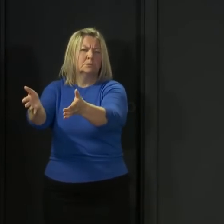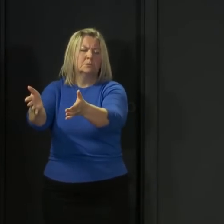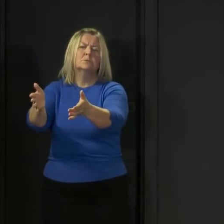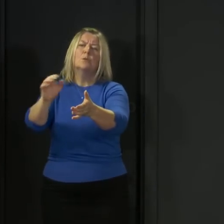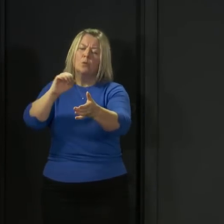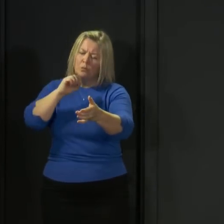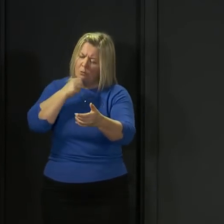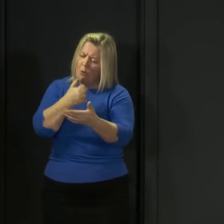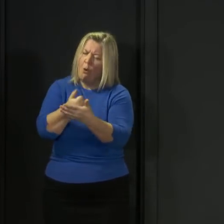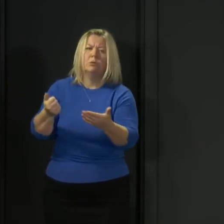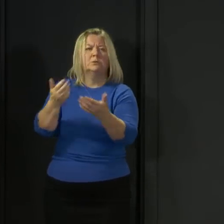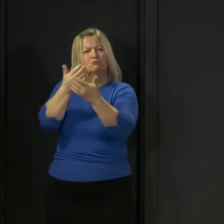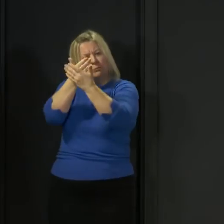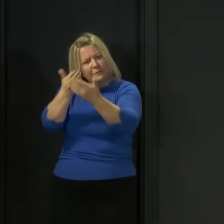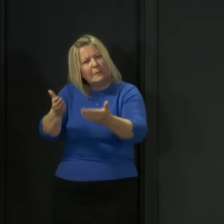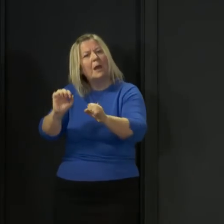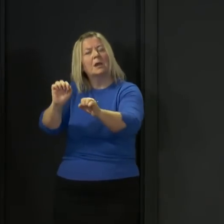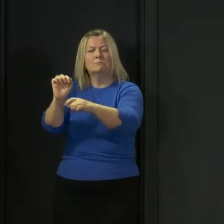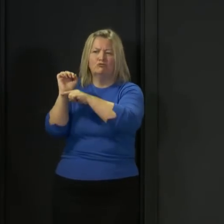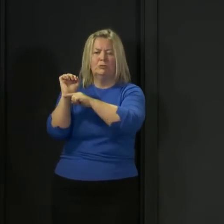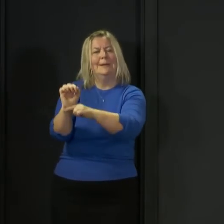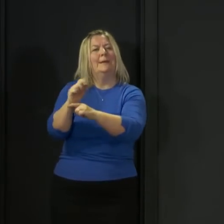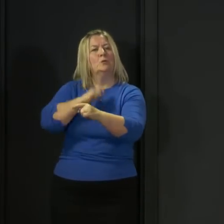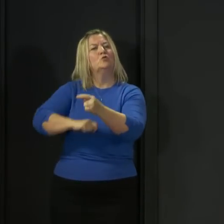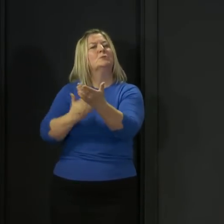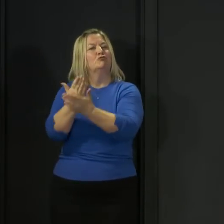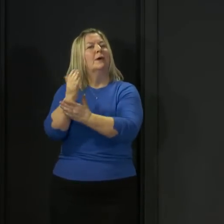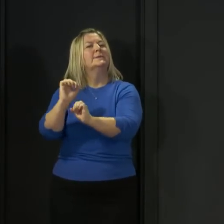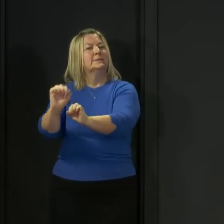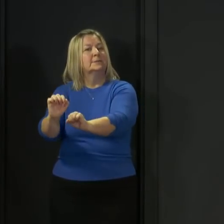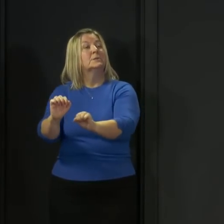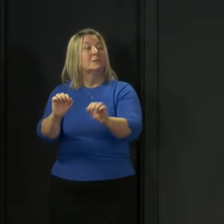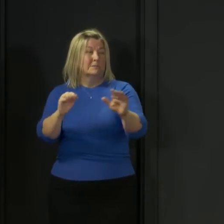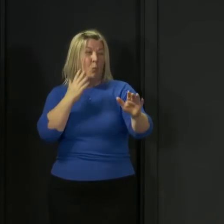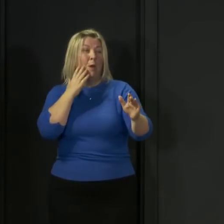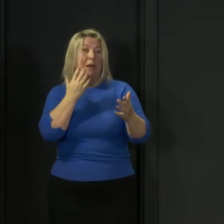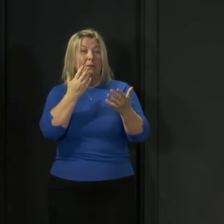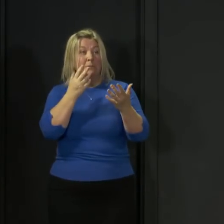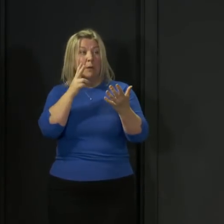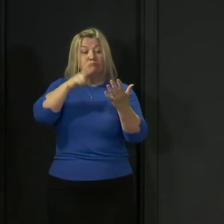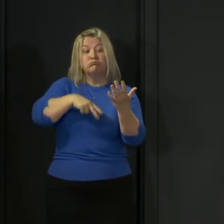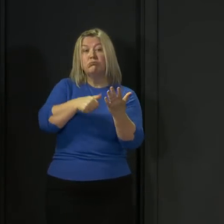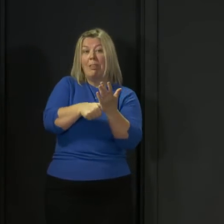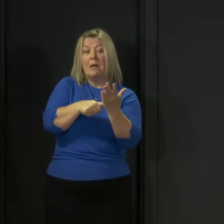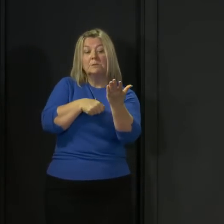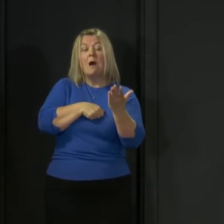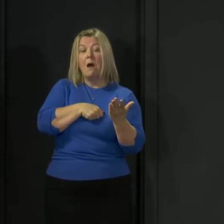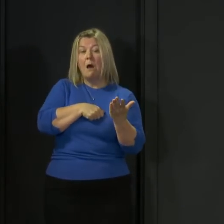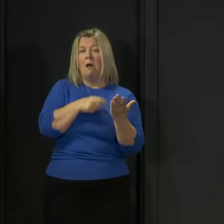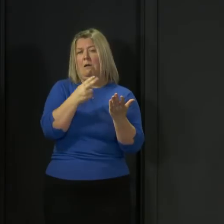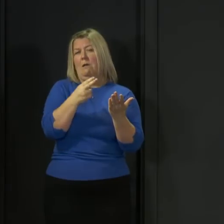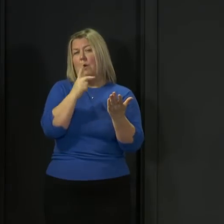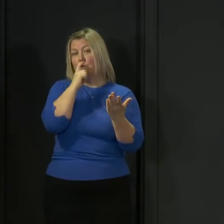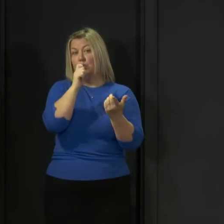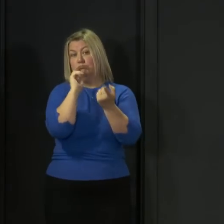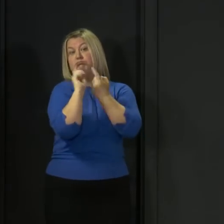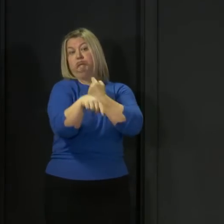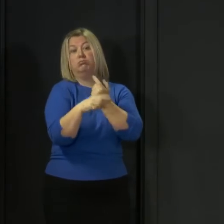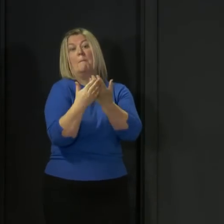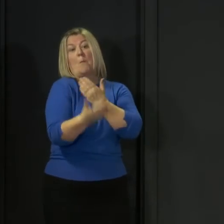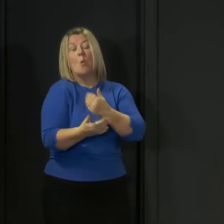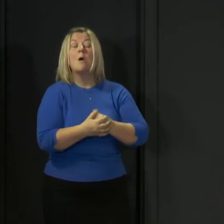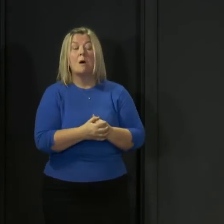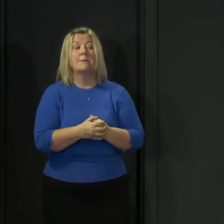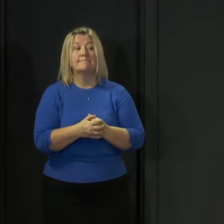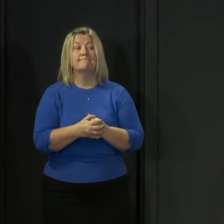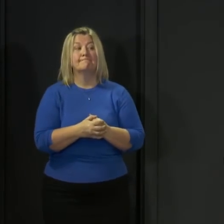a way that respects and protects that but once we've seen the letter we'll be able to respond in more detail to the specific points that